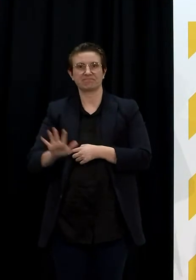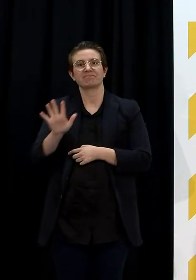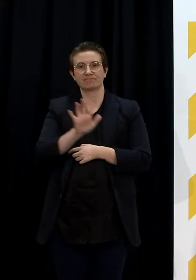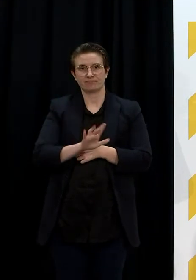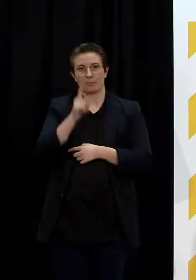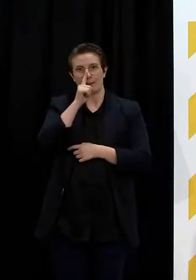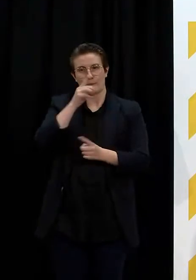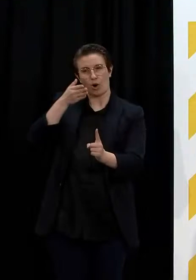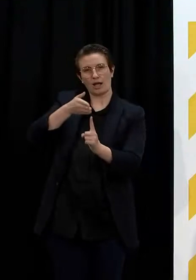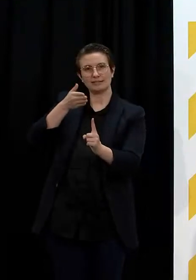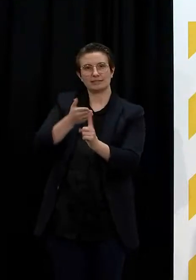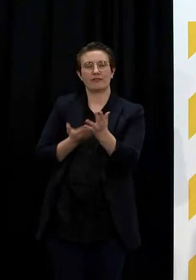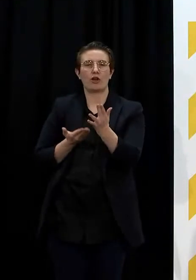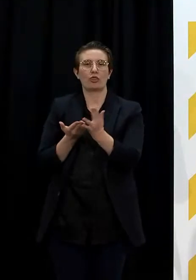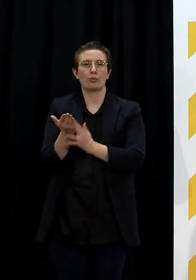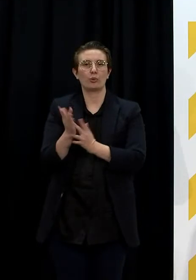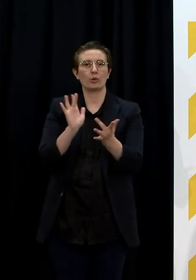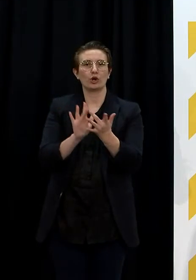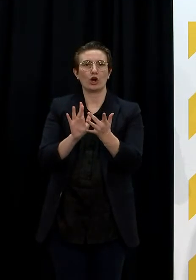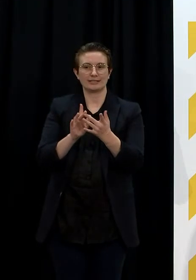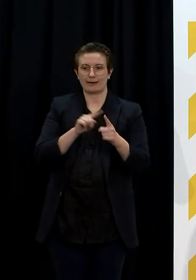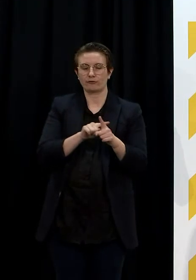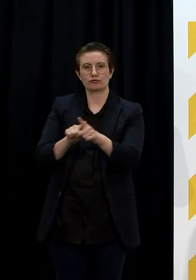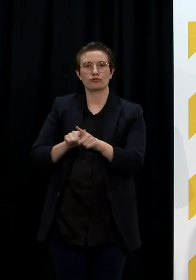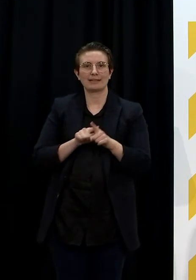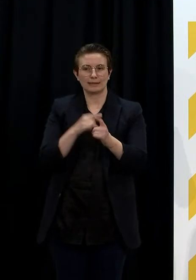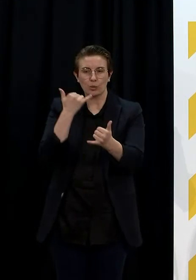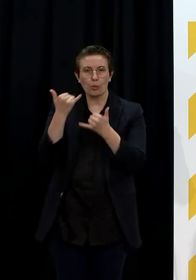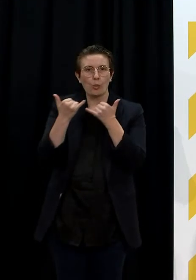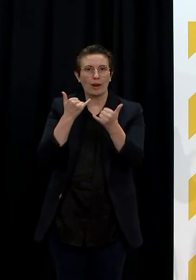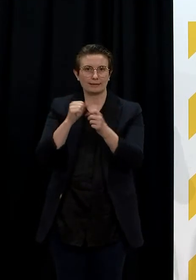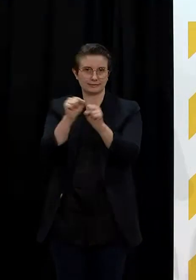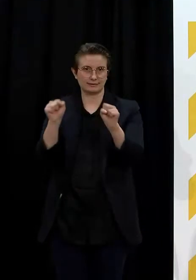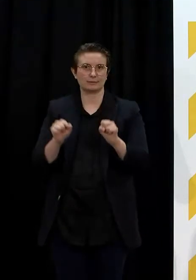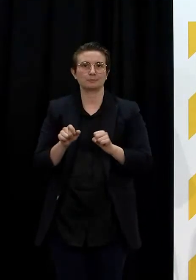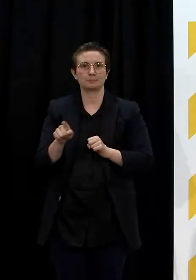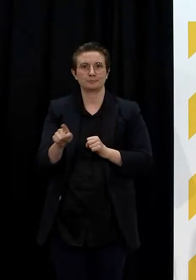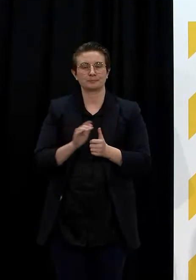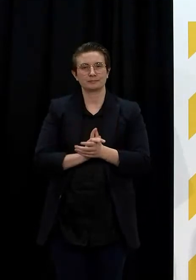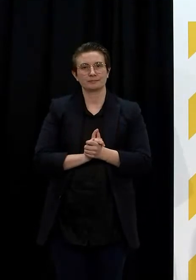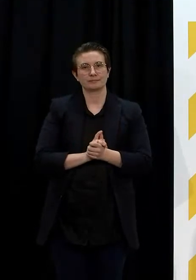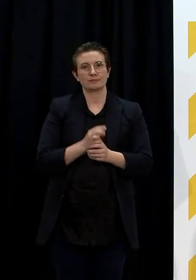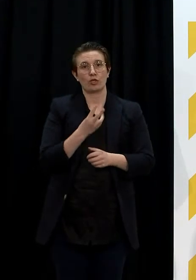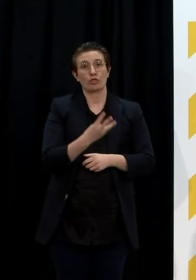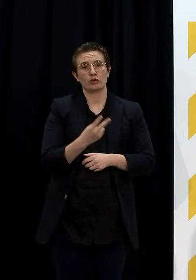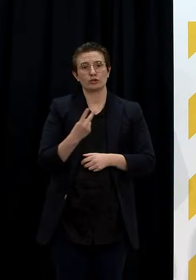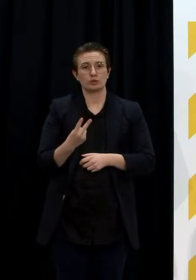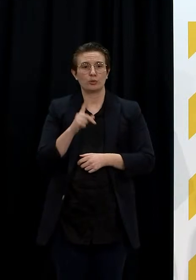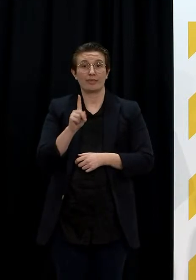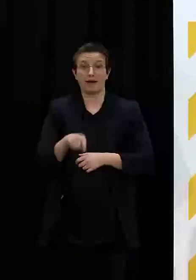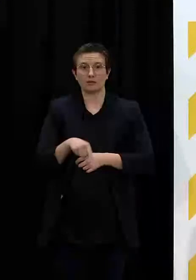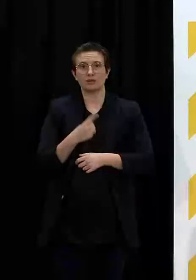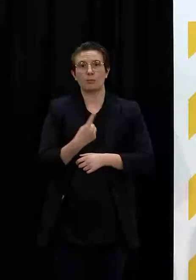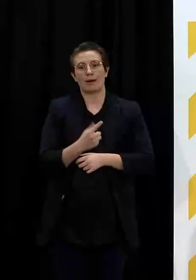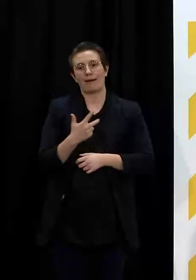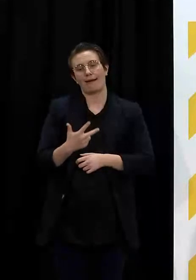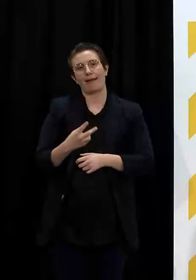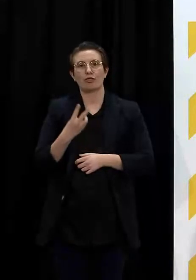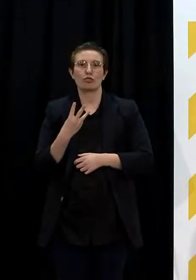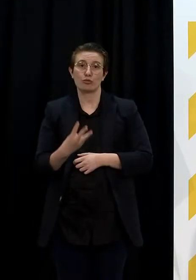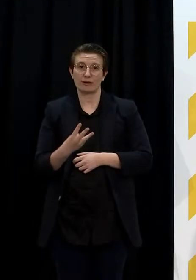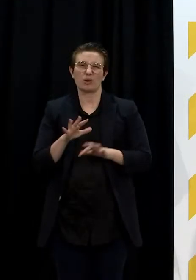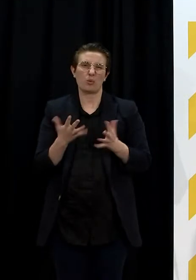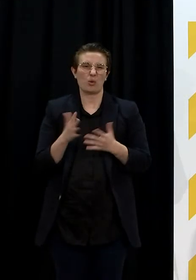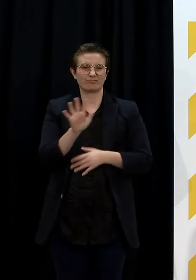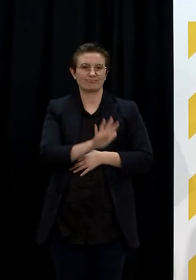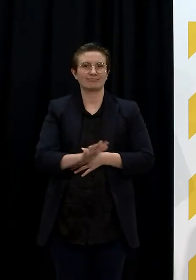contact tracing system. Of these, 30,283, or 81%, had had direct